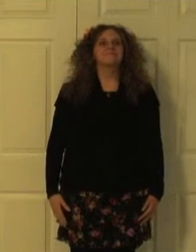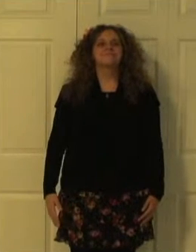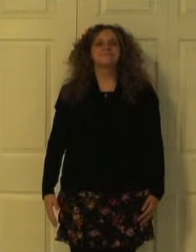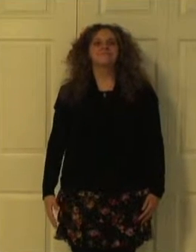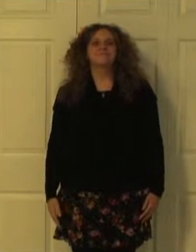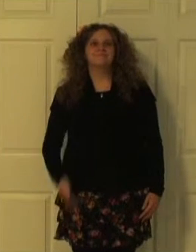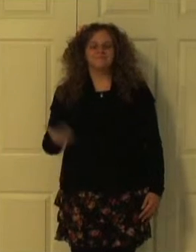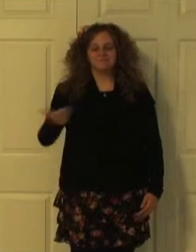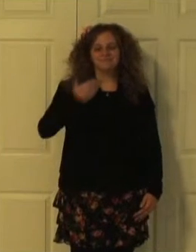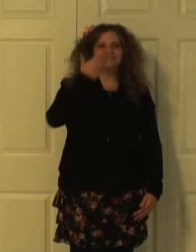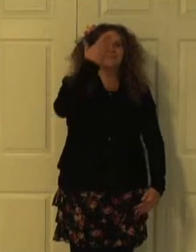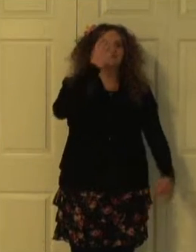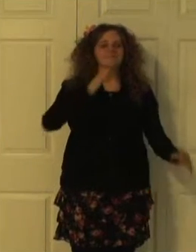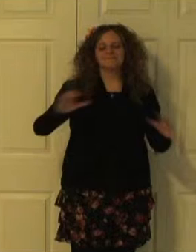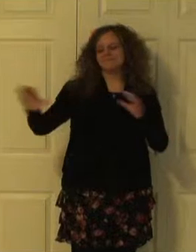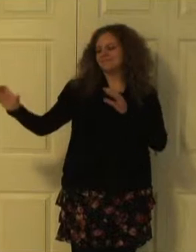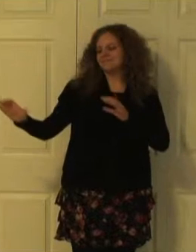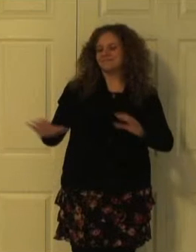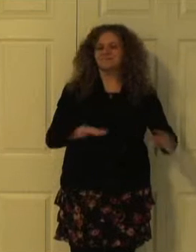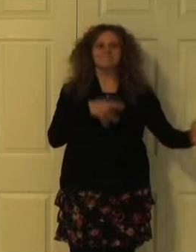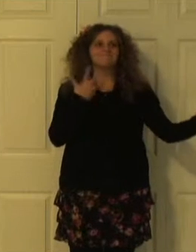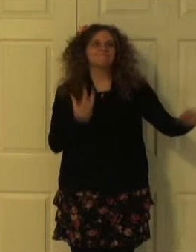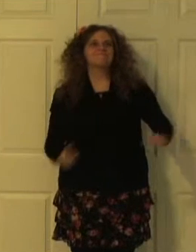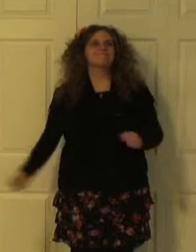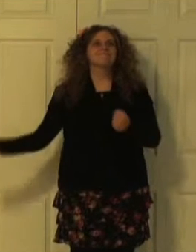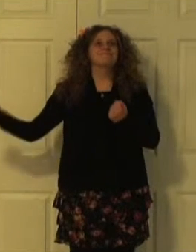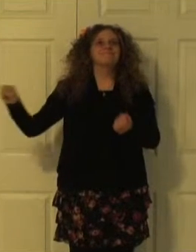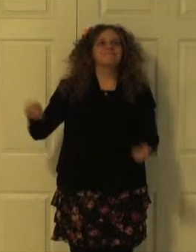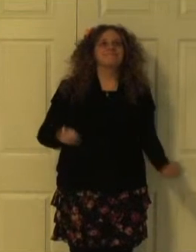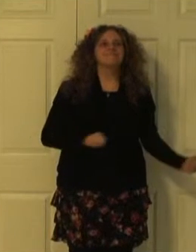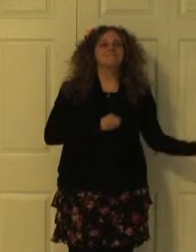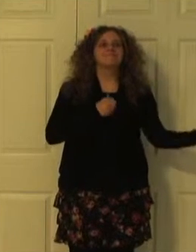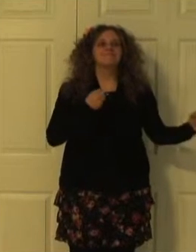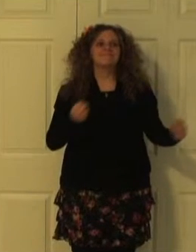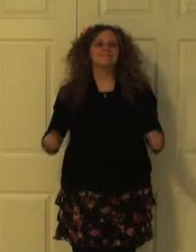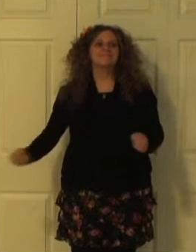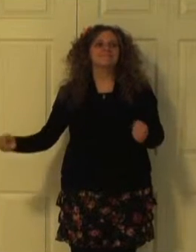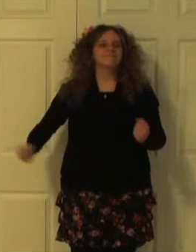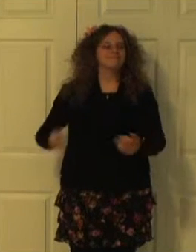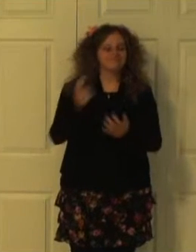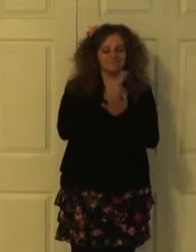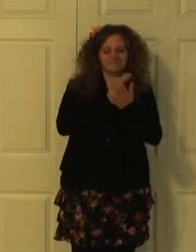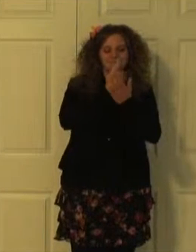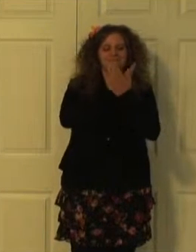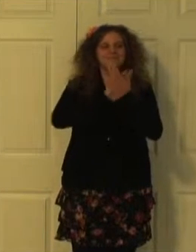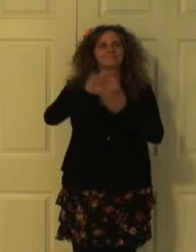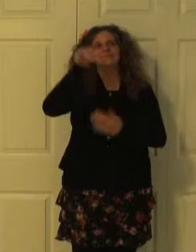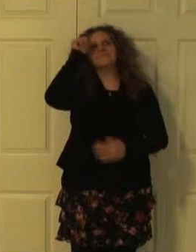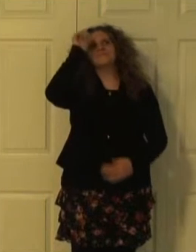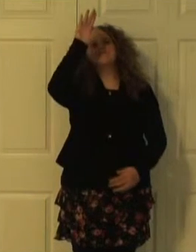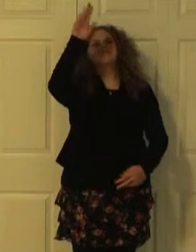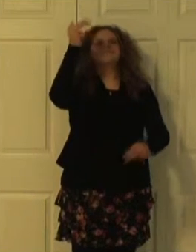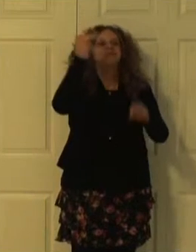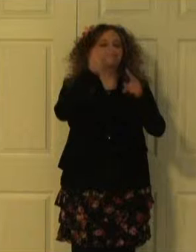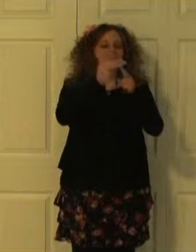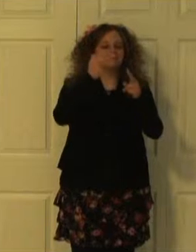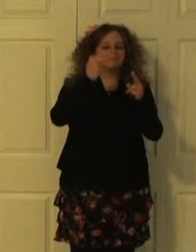He has done mighty things. Holy is His name. All